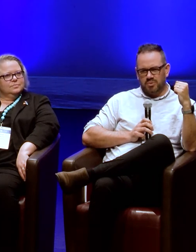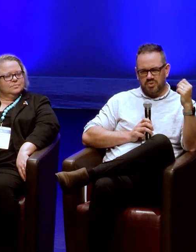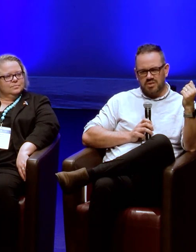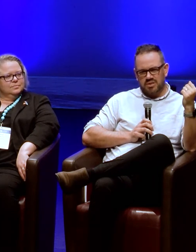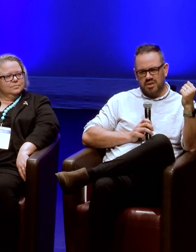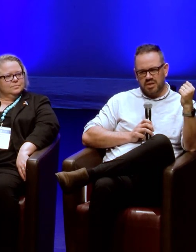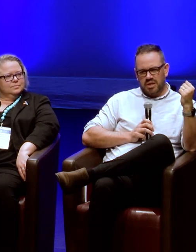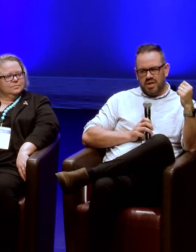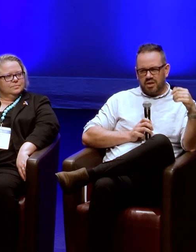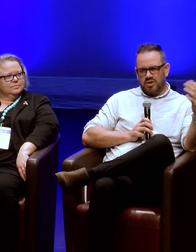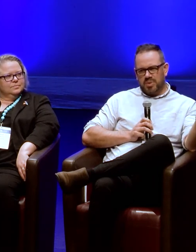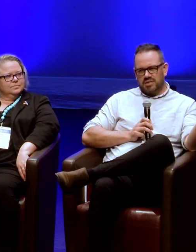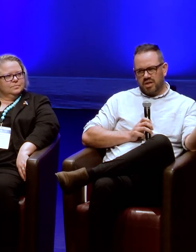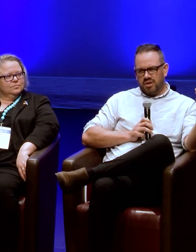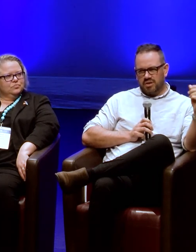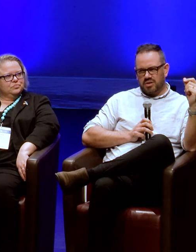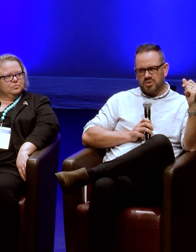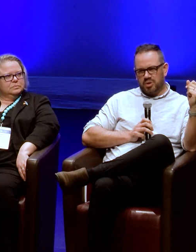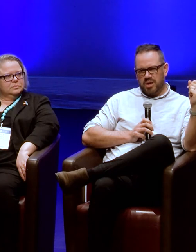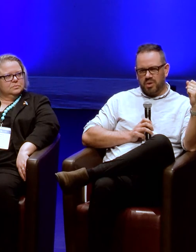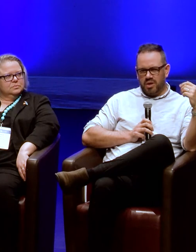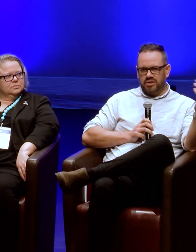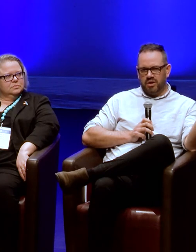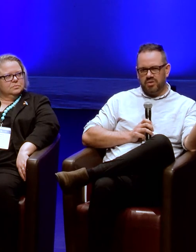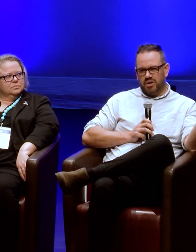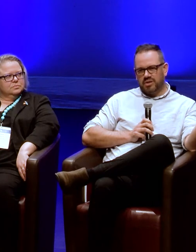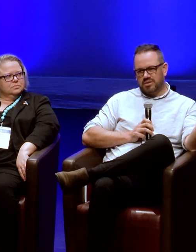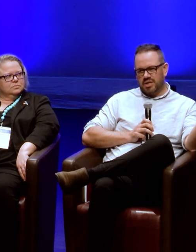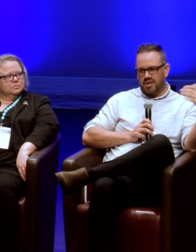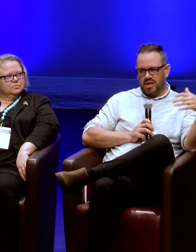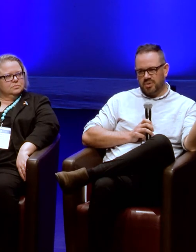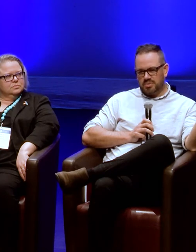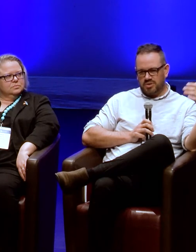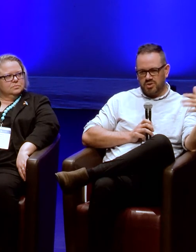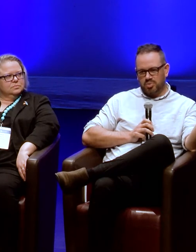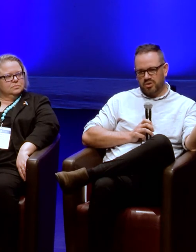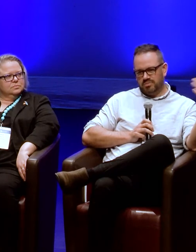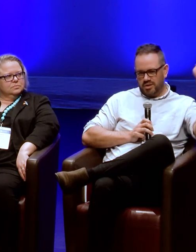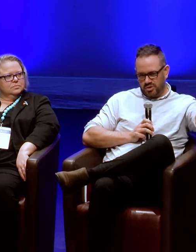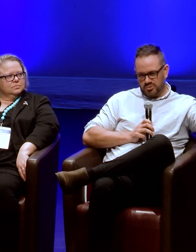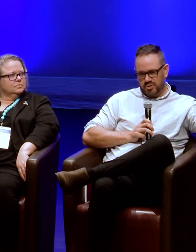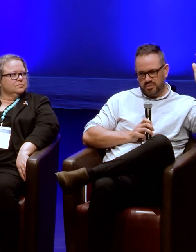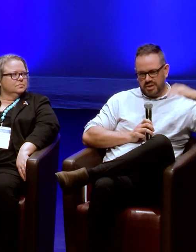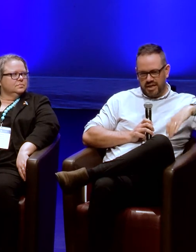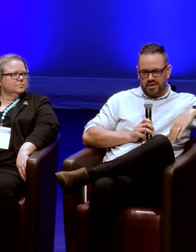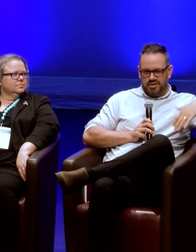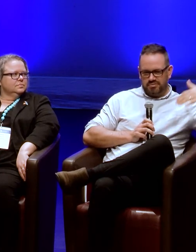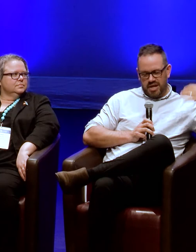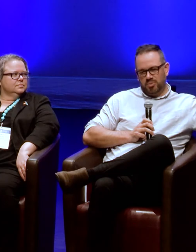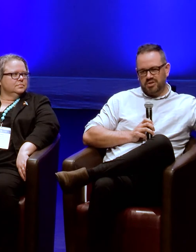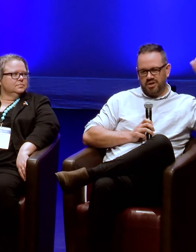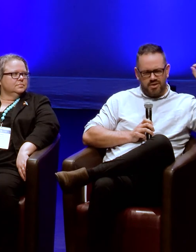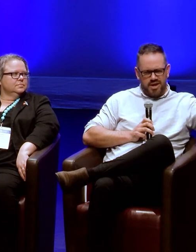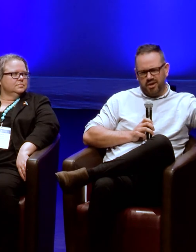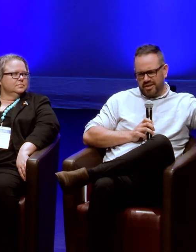with authenticity. And it goes back to that kind of thing that I was talking about where I know that I could say, Cain Williamson's just broken Martin Crowe's record and